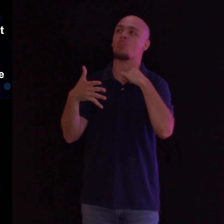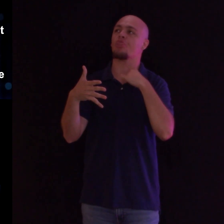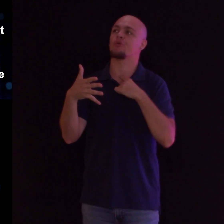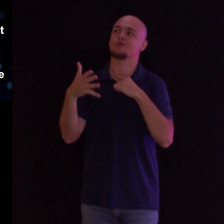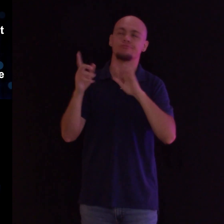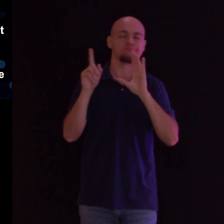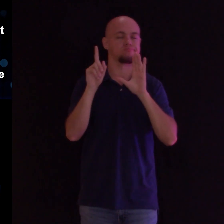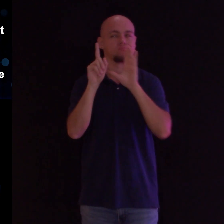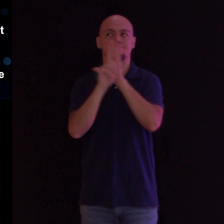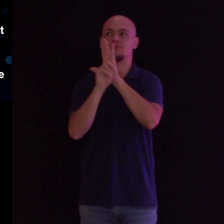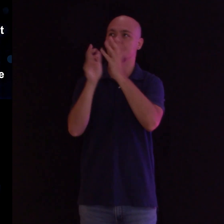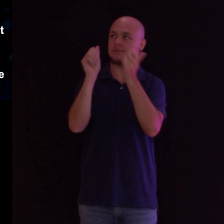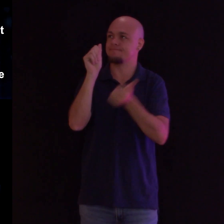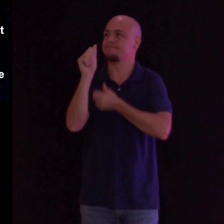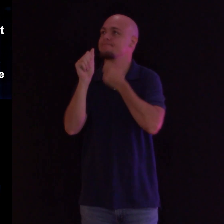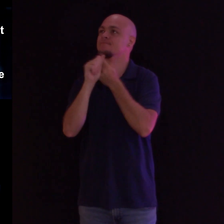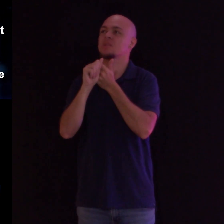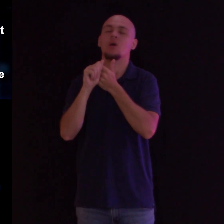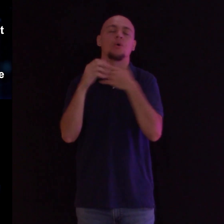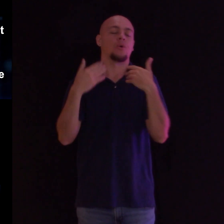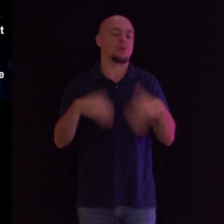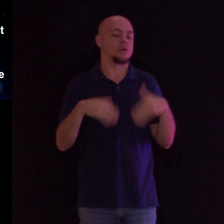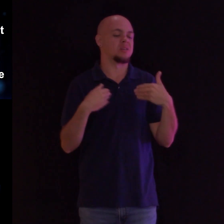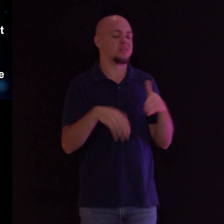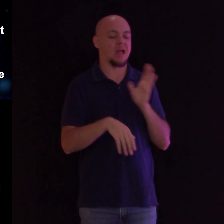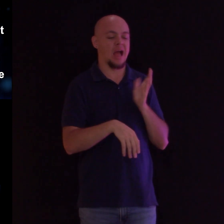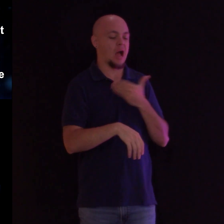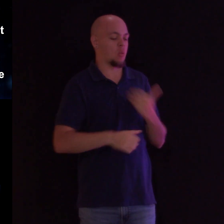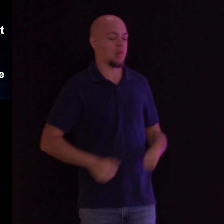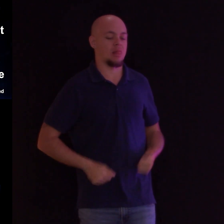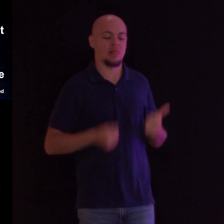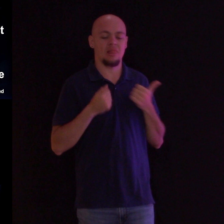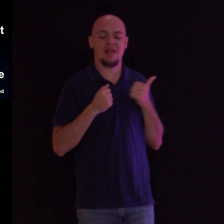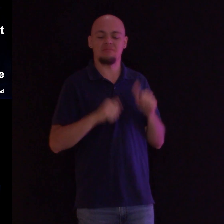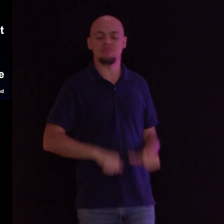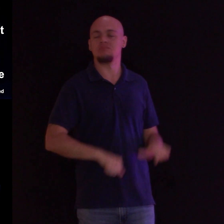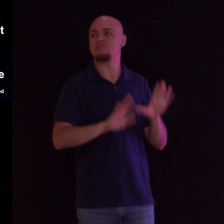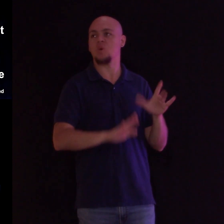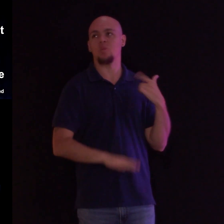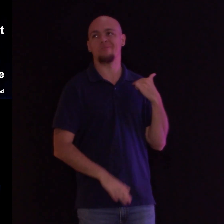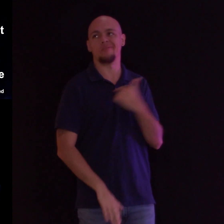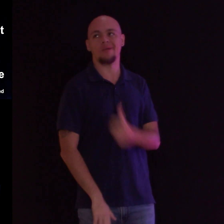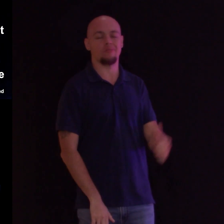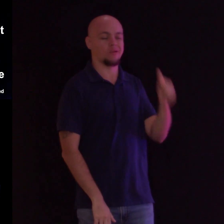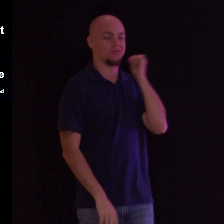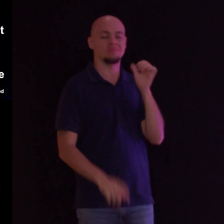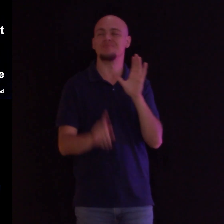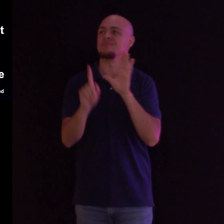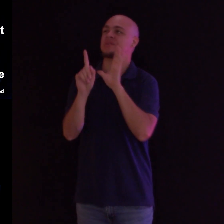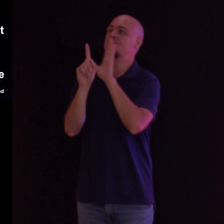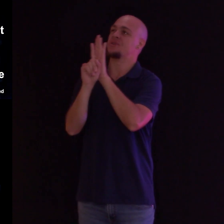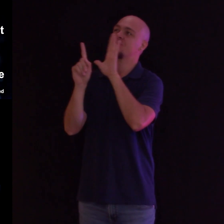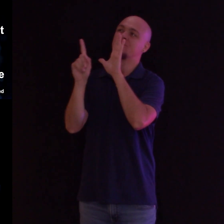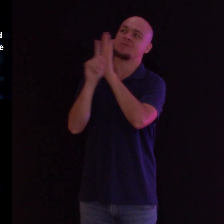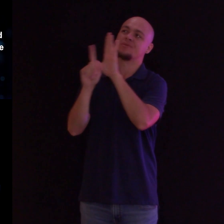Refuse to waste our lives, for you are joy and prize